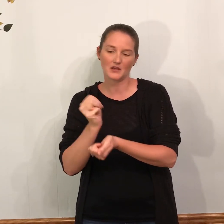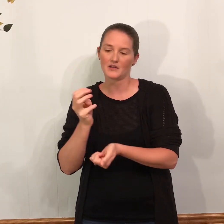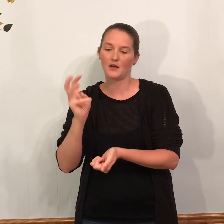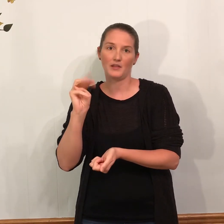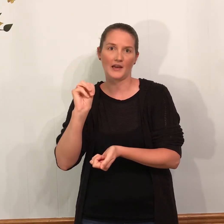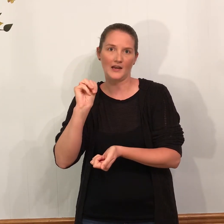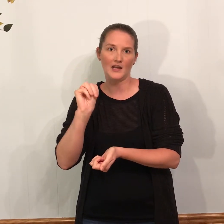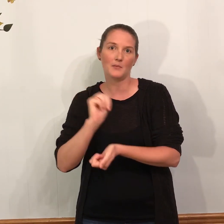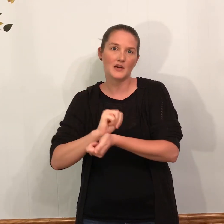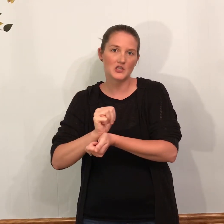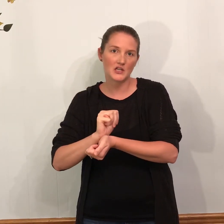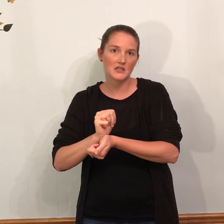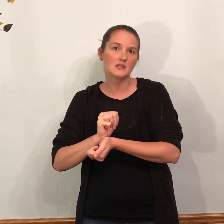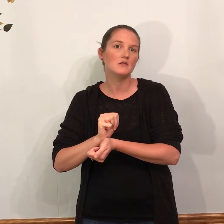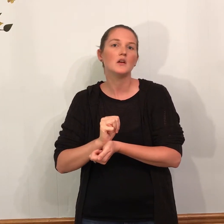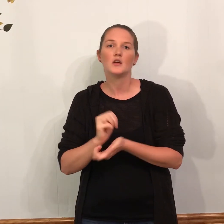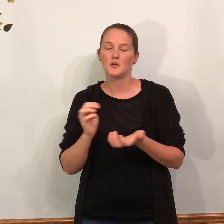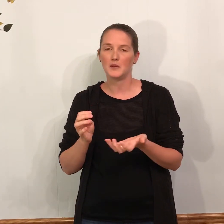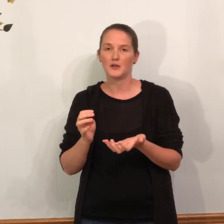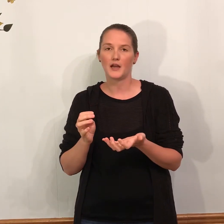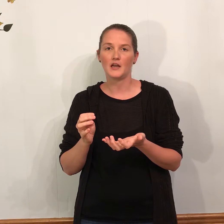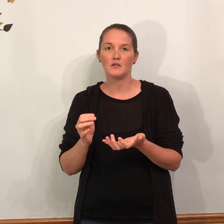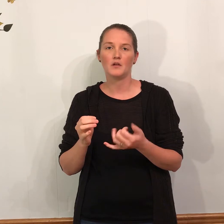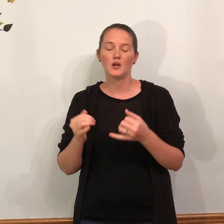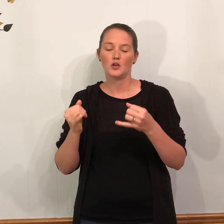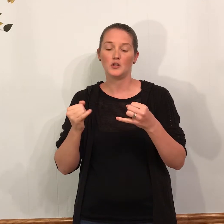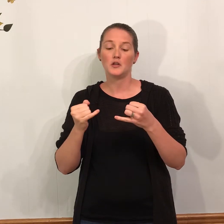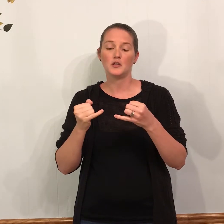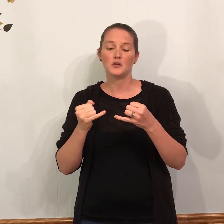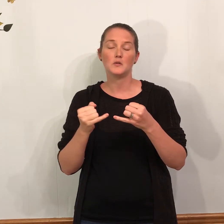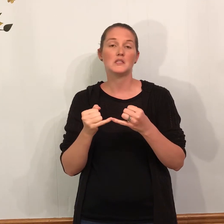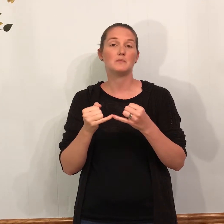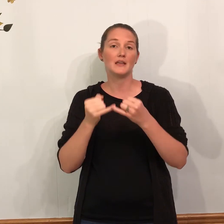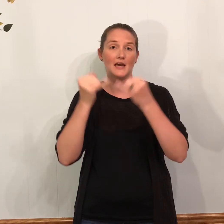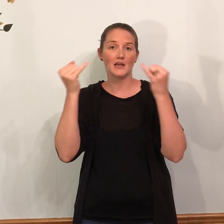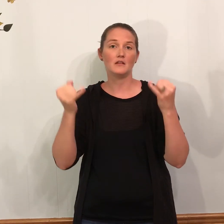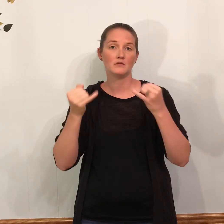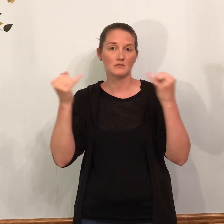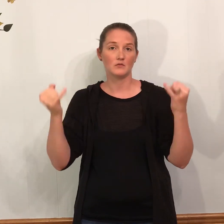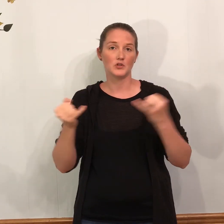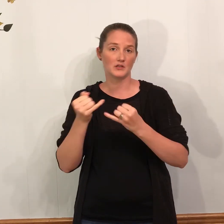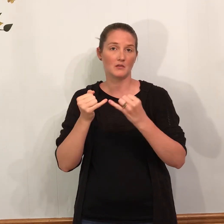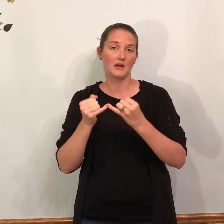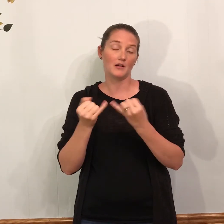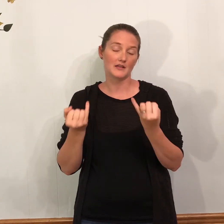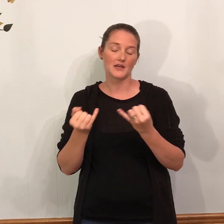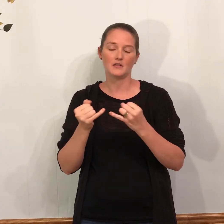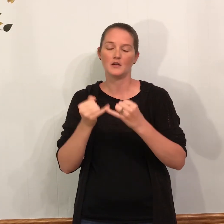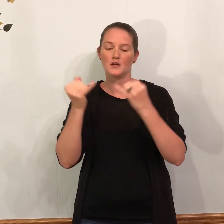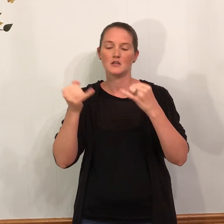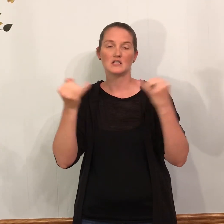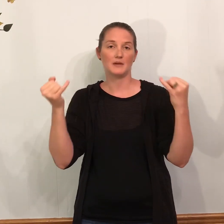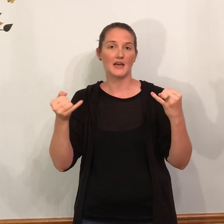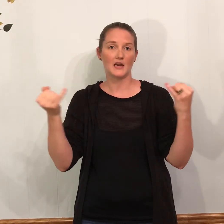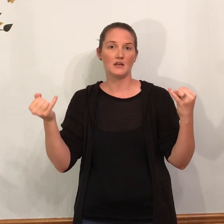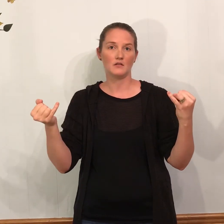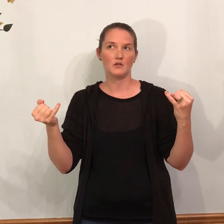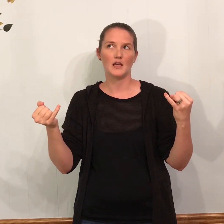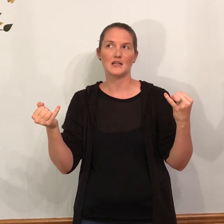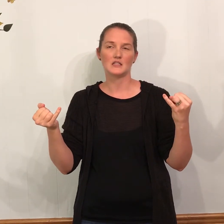Something like that with an M and a cheese. You can be creative. You can do spaghetti. Which is going to be our next sign. Spaghetti. And it's